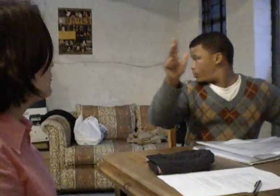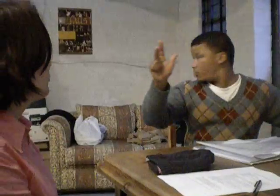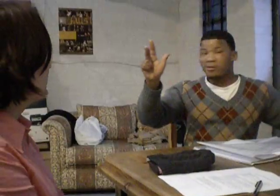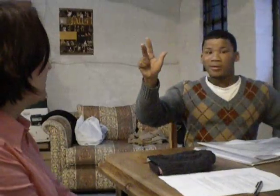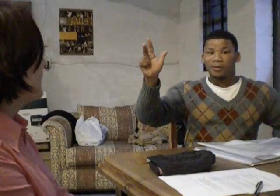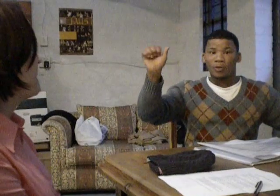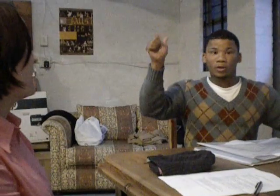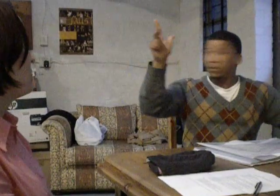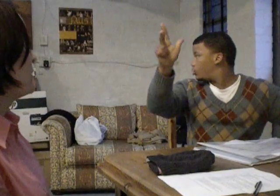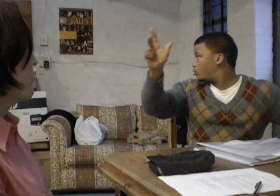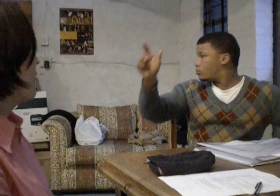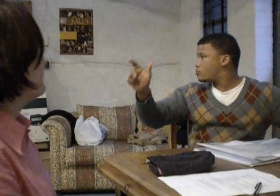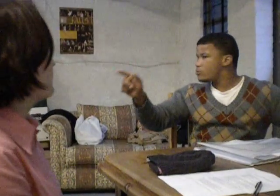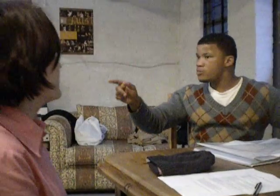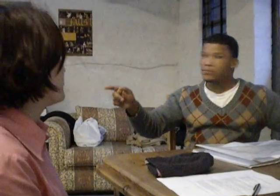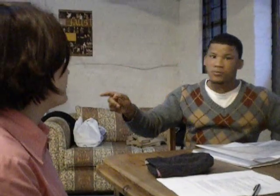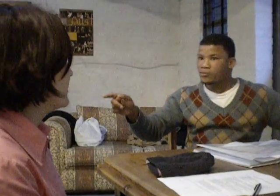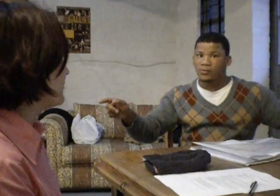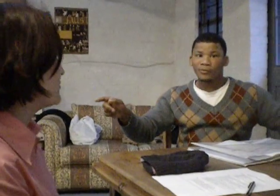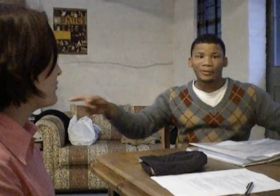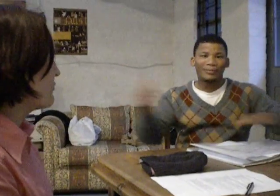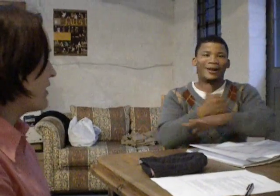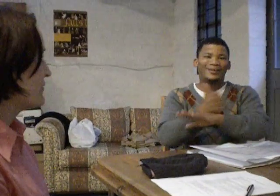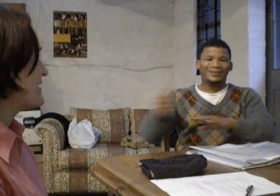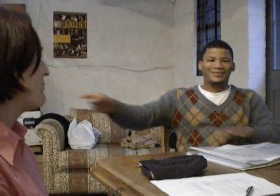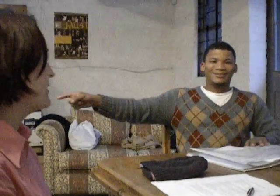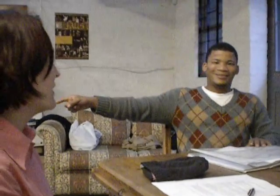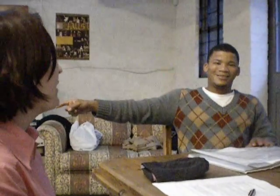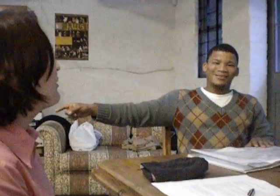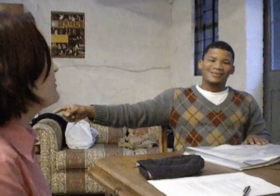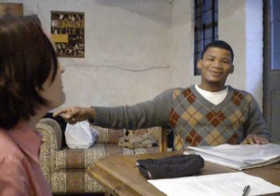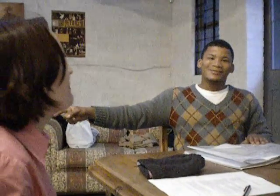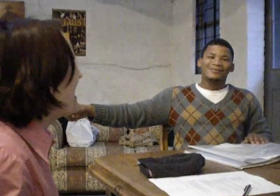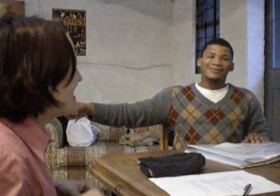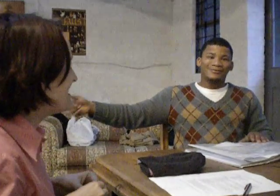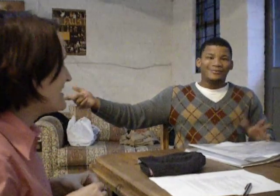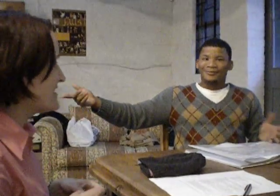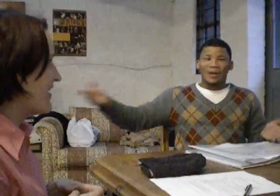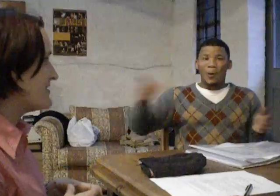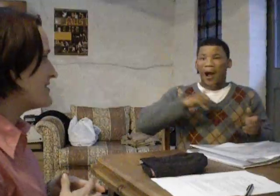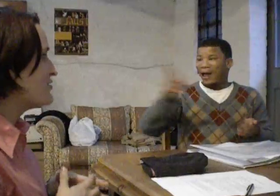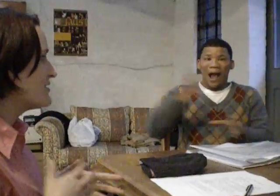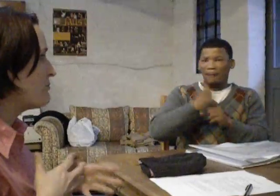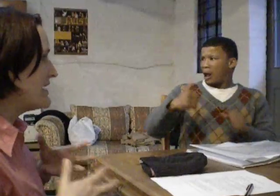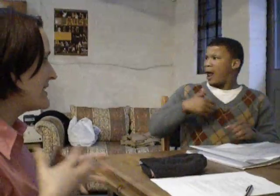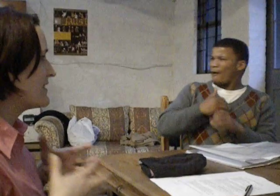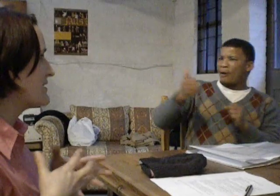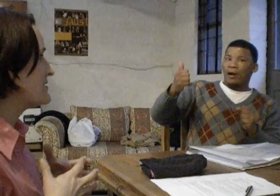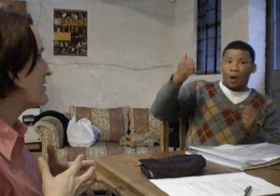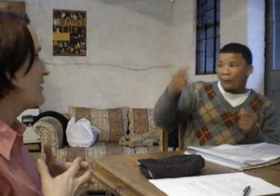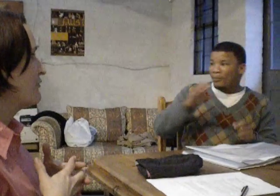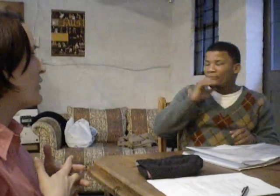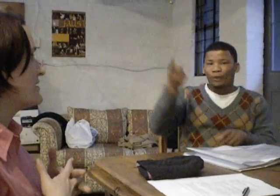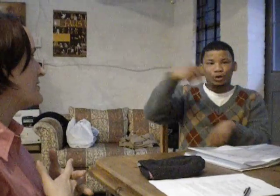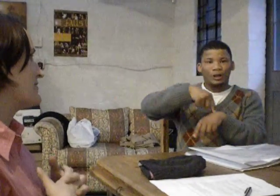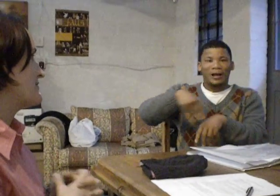One, two, three, and then we know, oh, one, two, three, you need to go the ground, what's happening. Those are the basic signs. Those are the basic things, for instance.